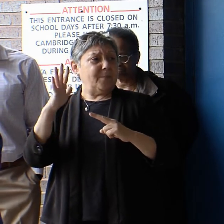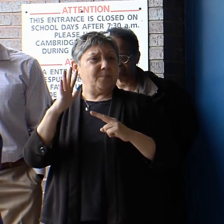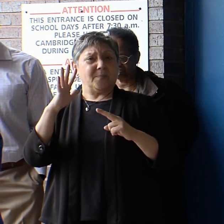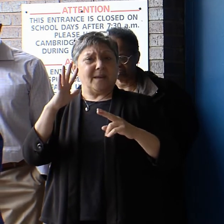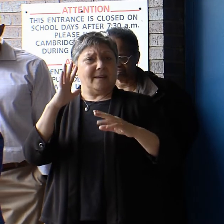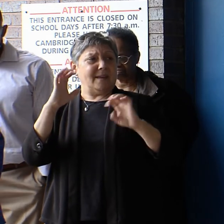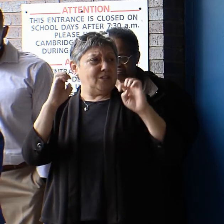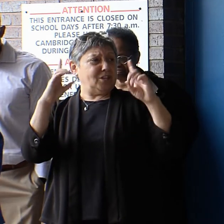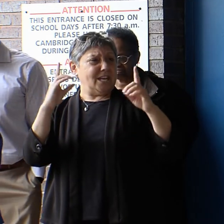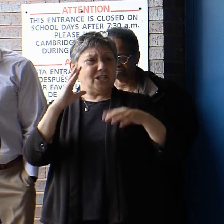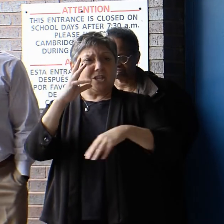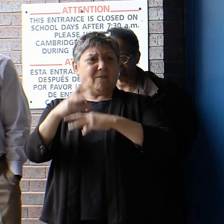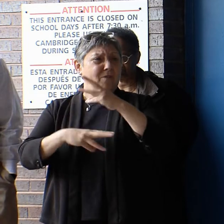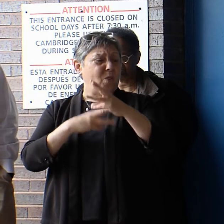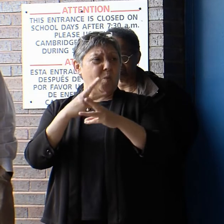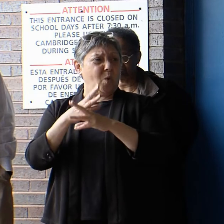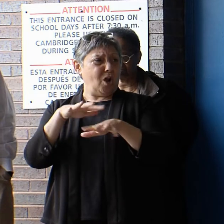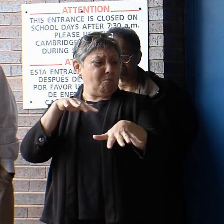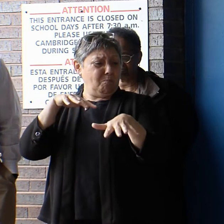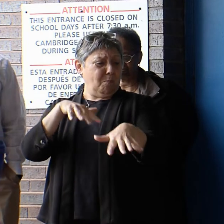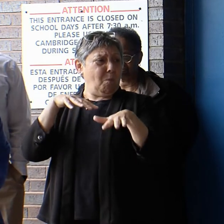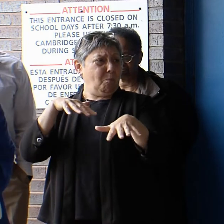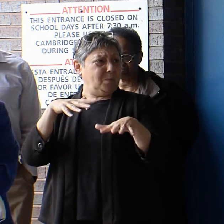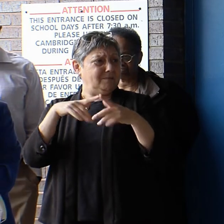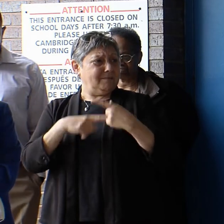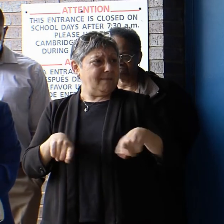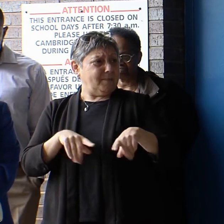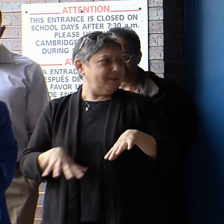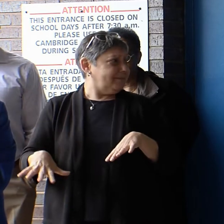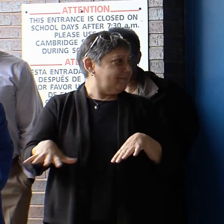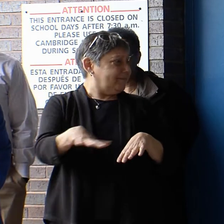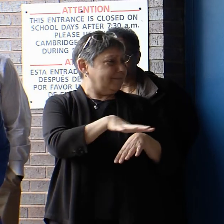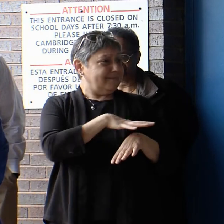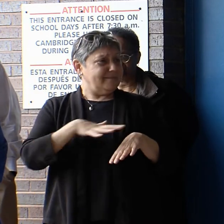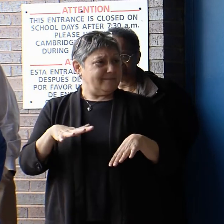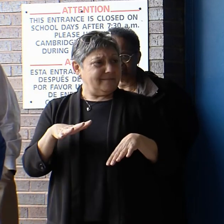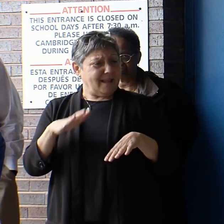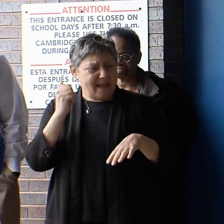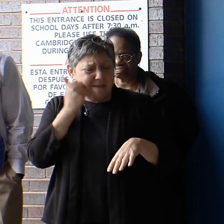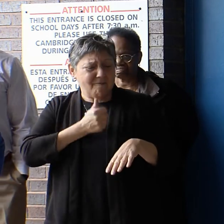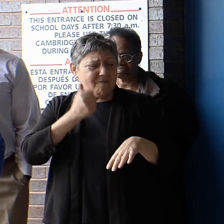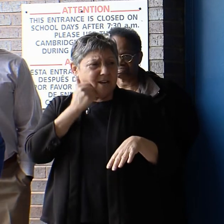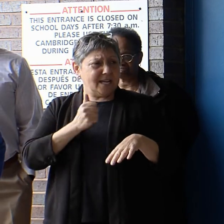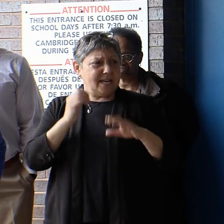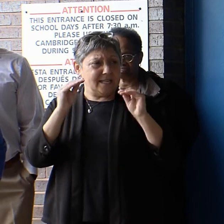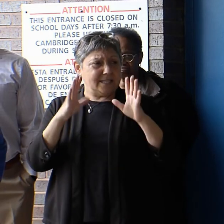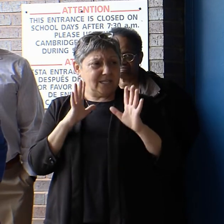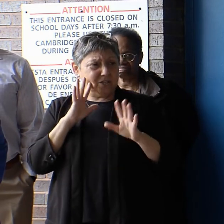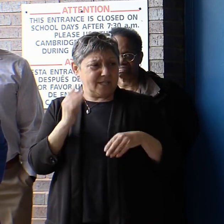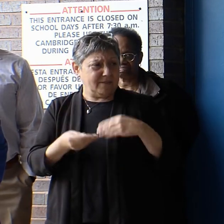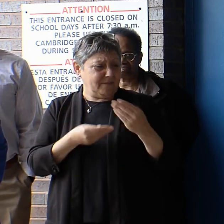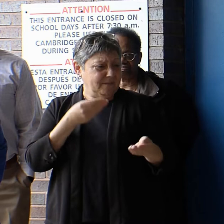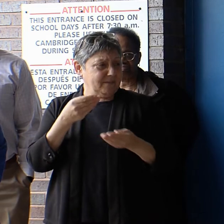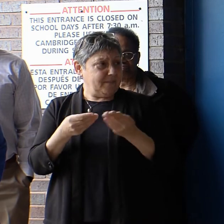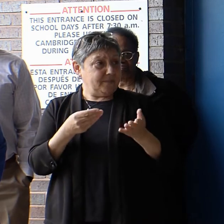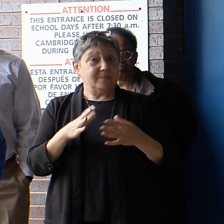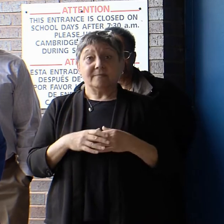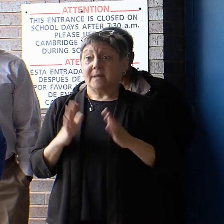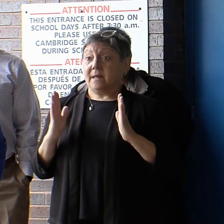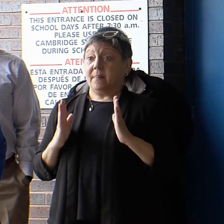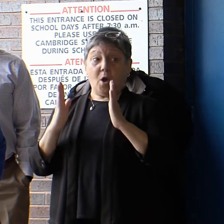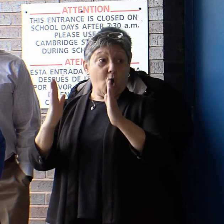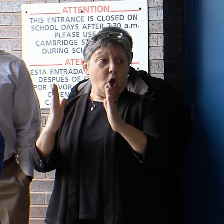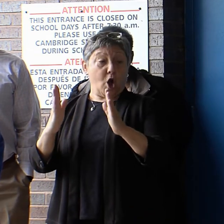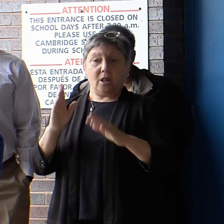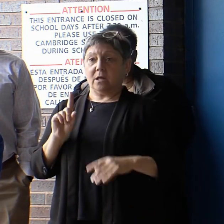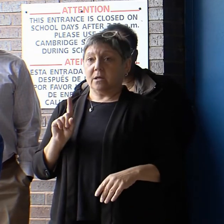here that our teachers and educators are putting their whole selves into every day. But when you walk through the hallways, it